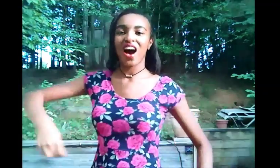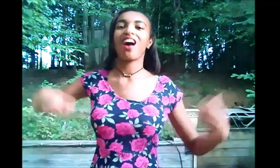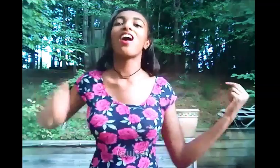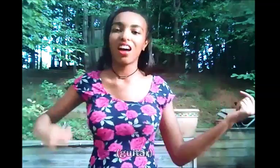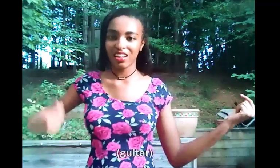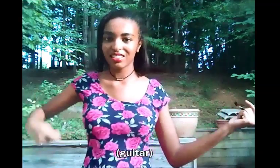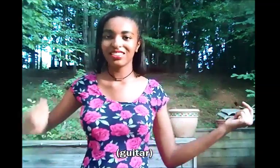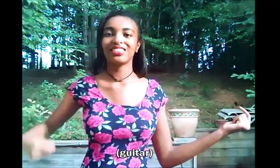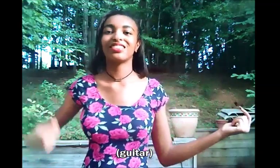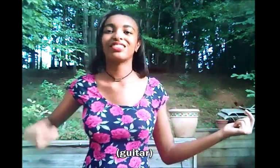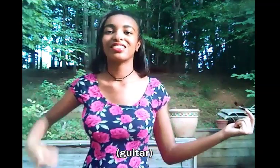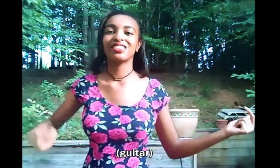four